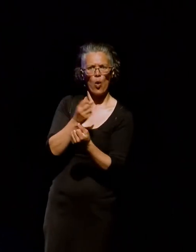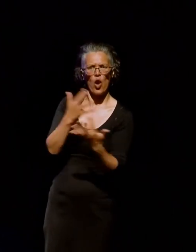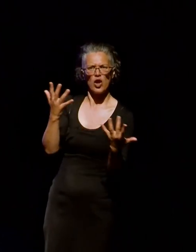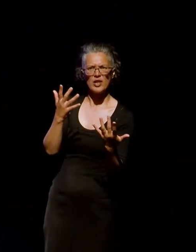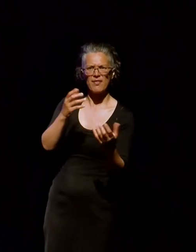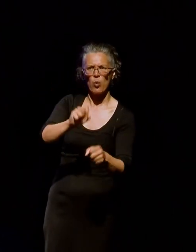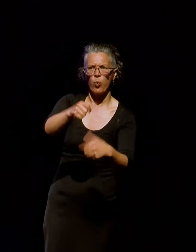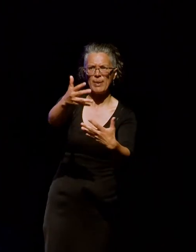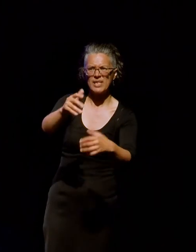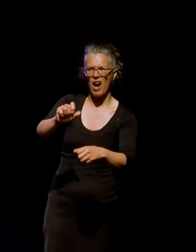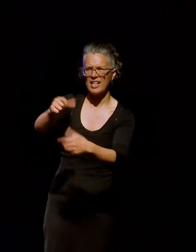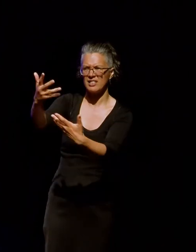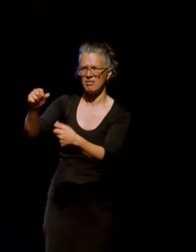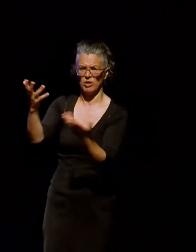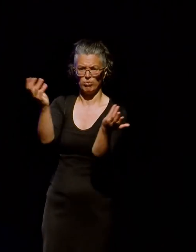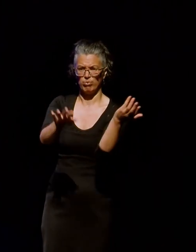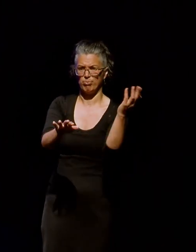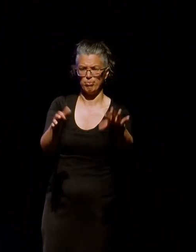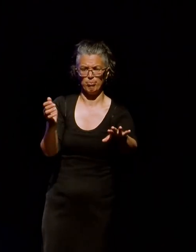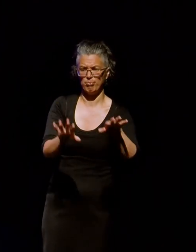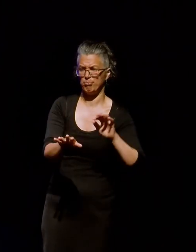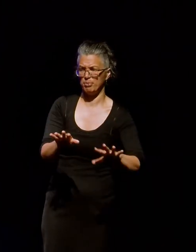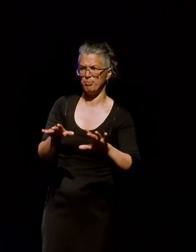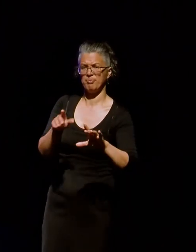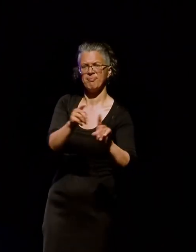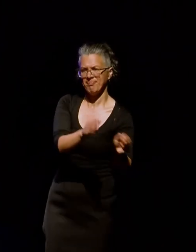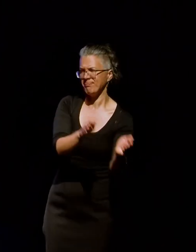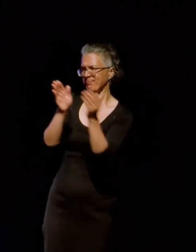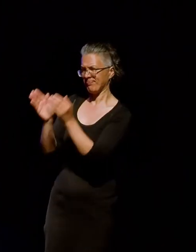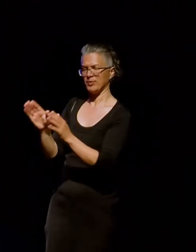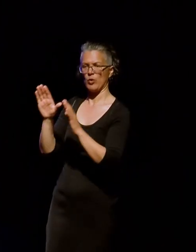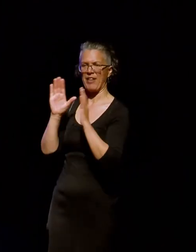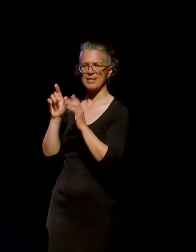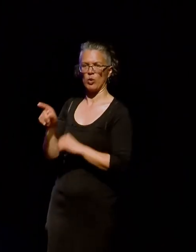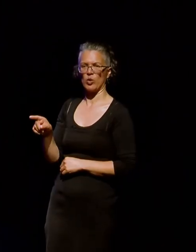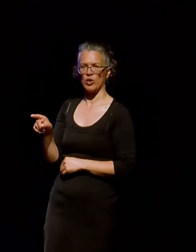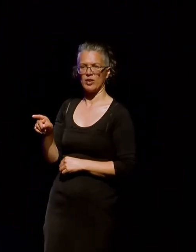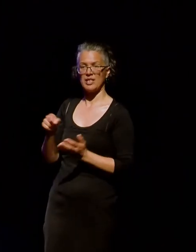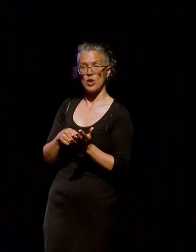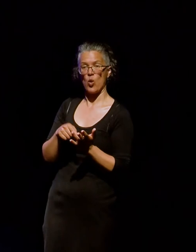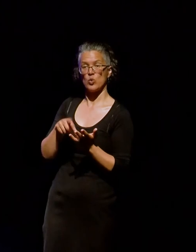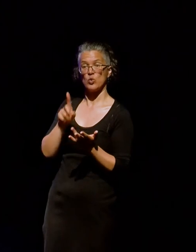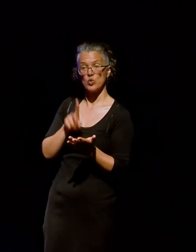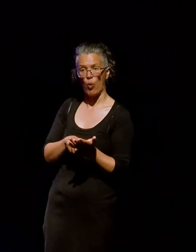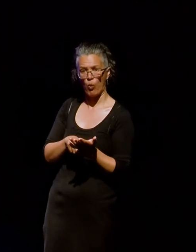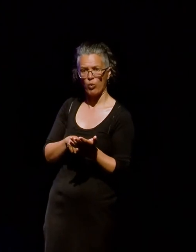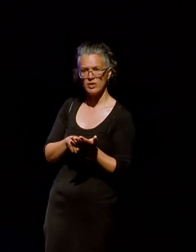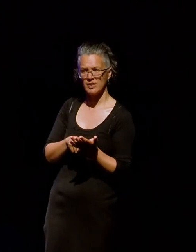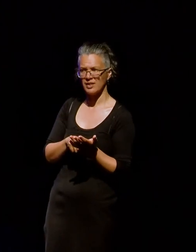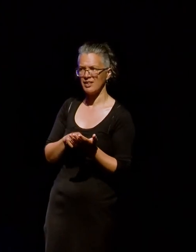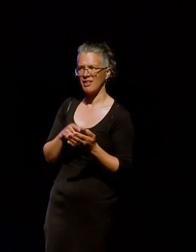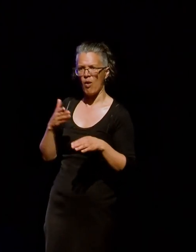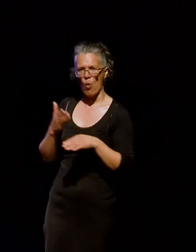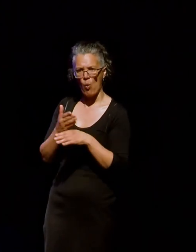were now all just Facebook pages. They were no longer websites. And so the tools and the workflows and the processes that we had in place